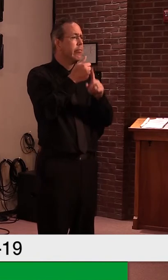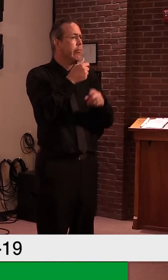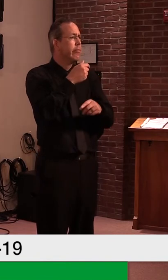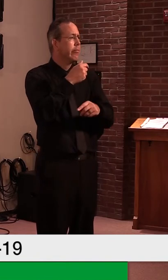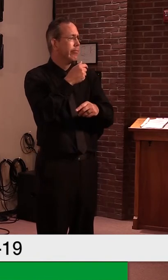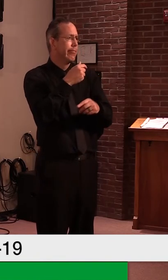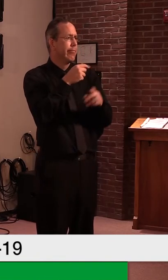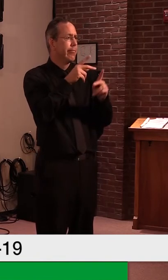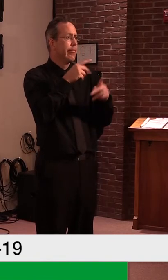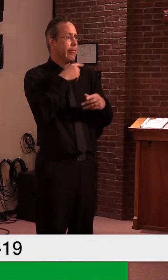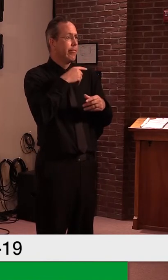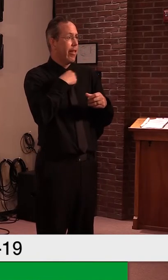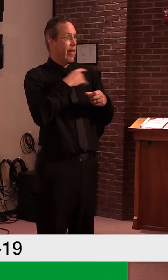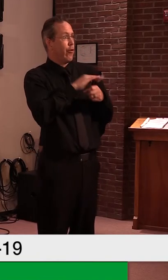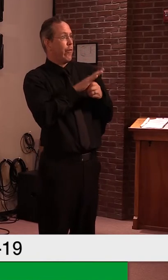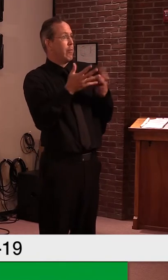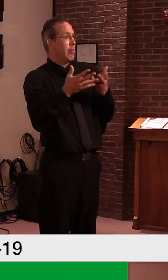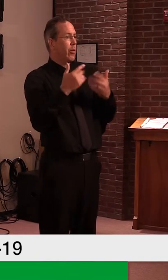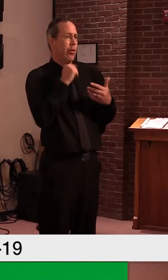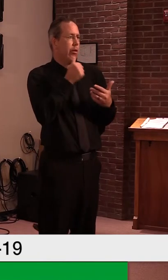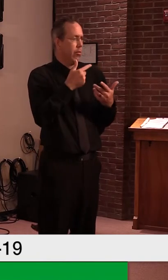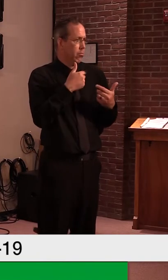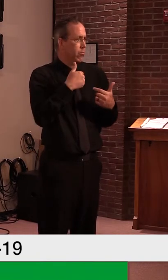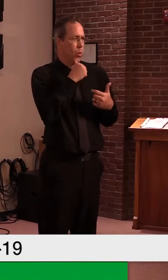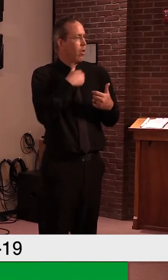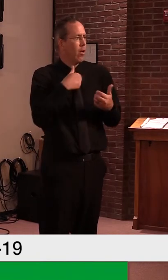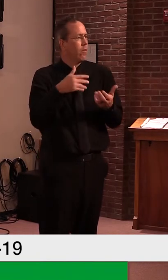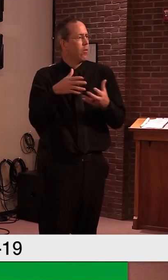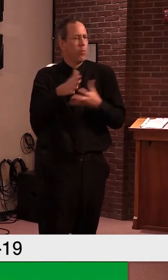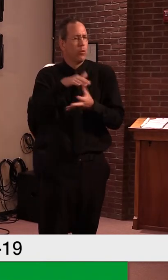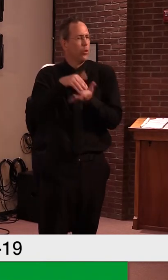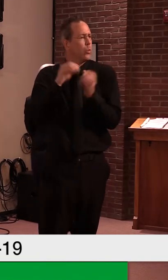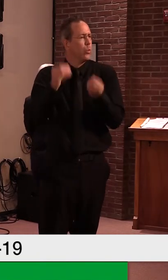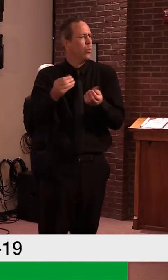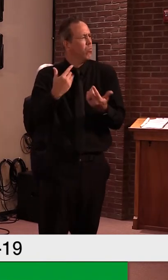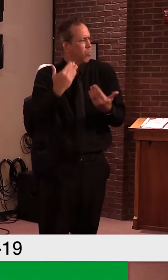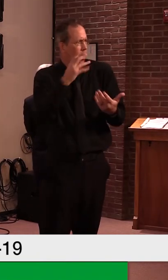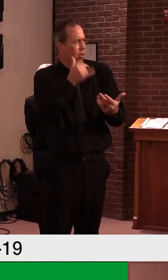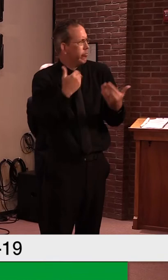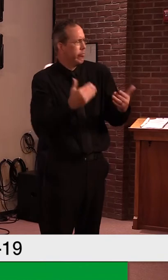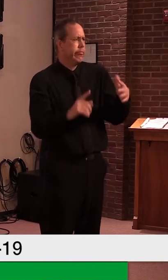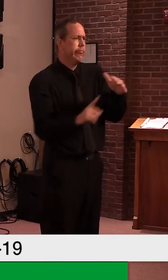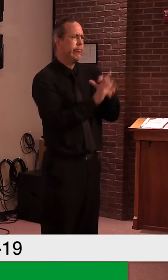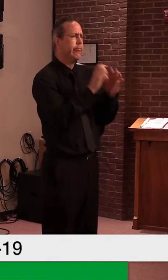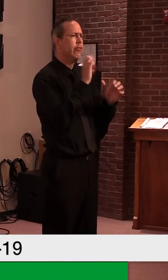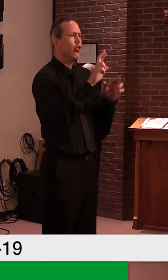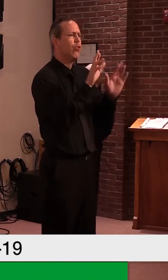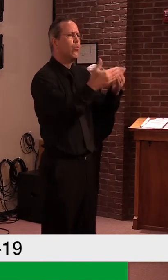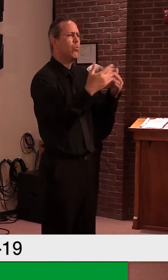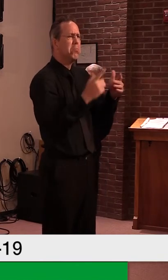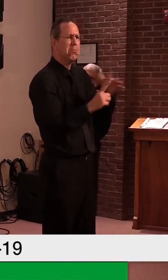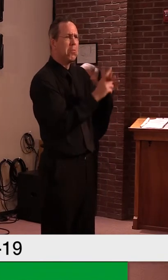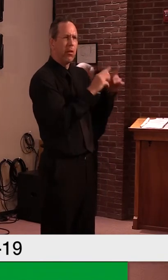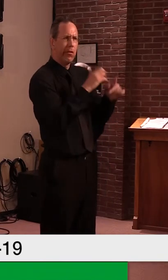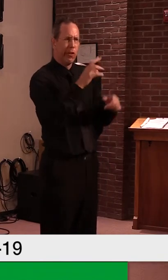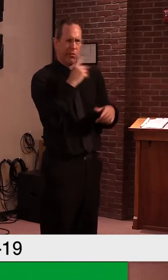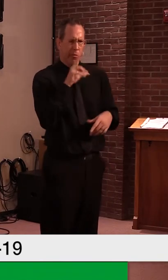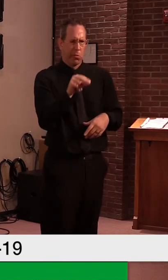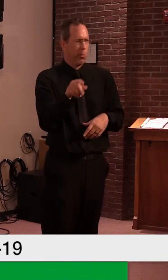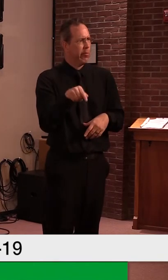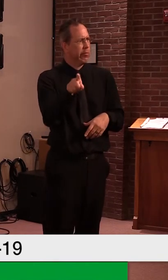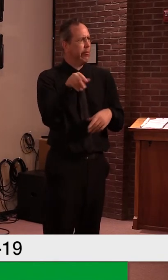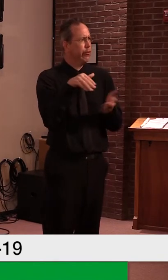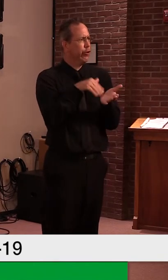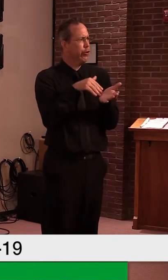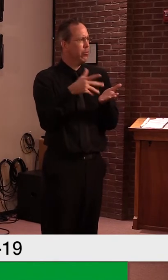could sign up at a pop-up test, uh, as well. That is still, I, I know that there's, uh, there's, there's a problem in,